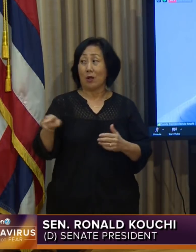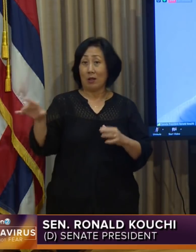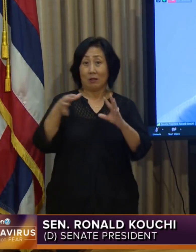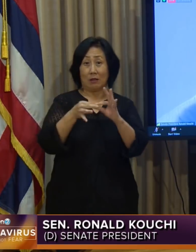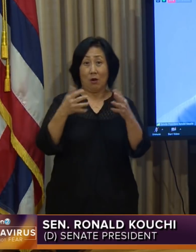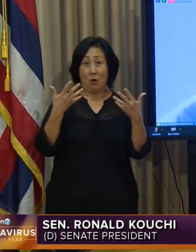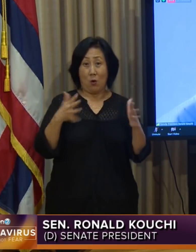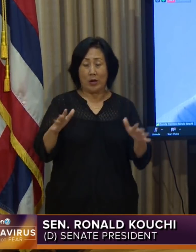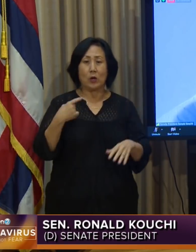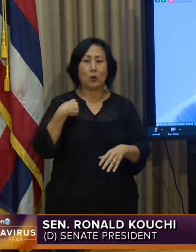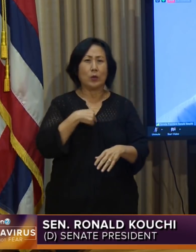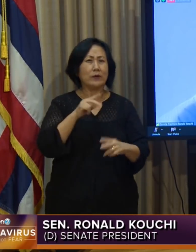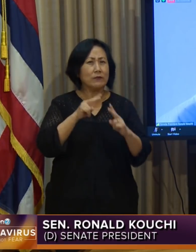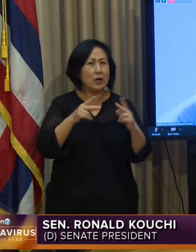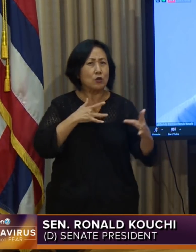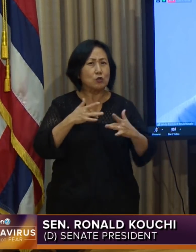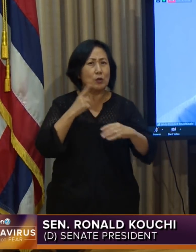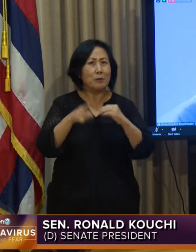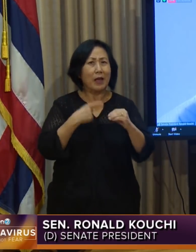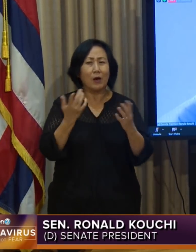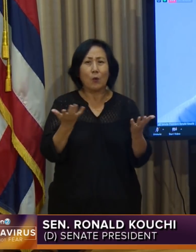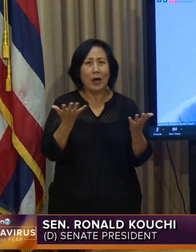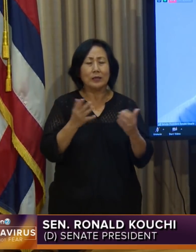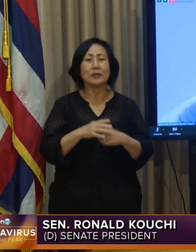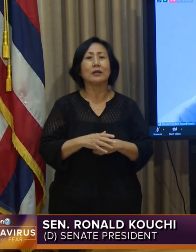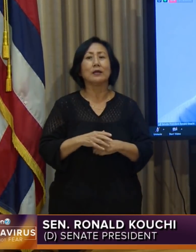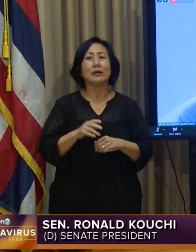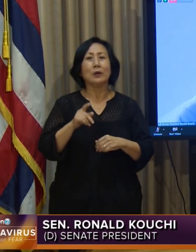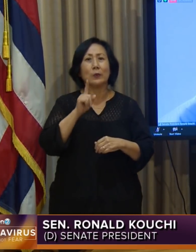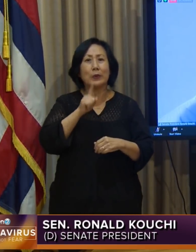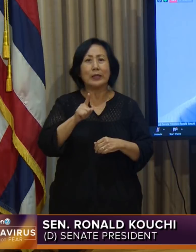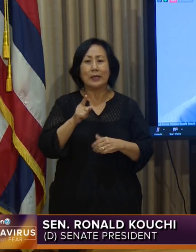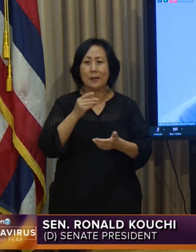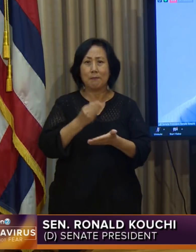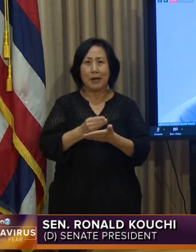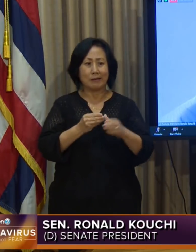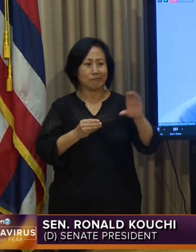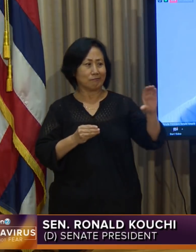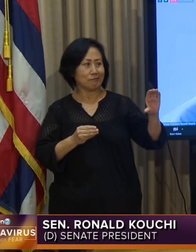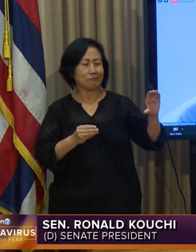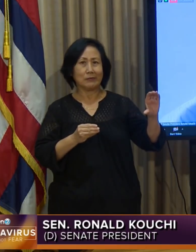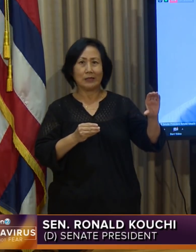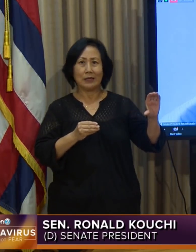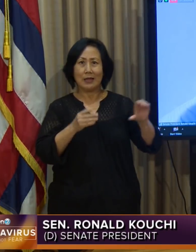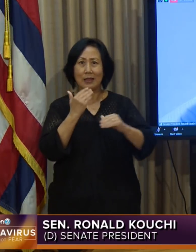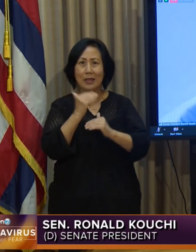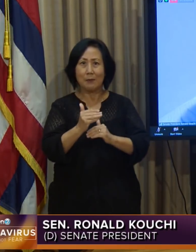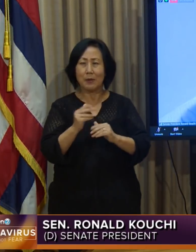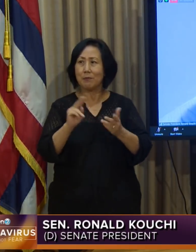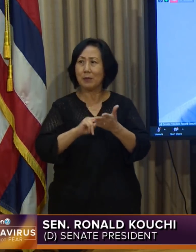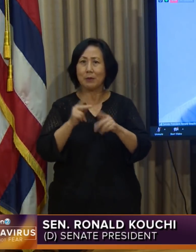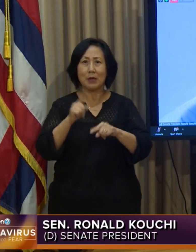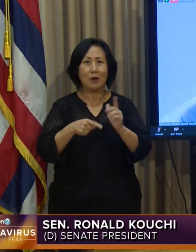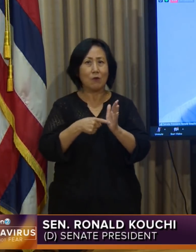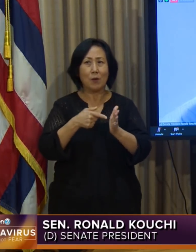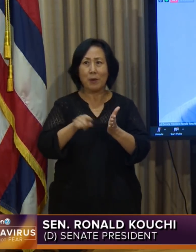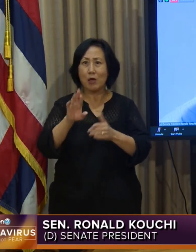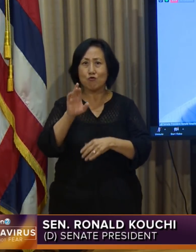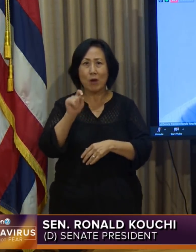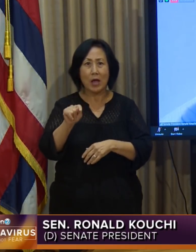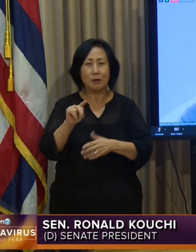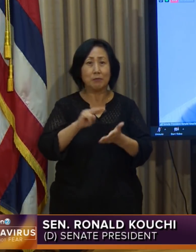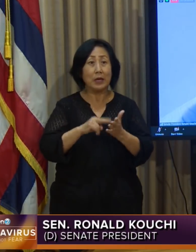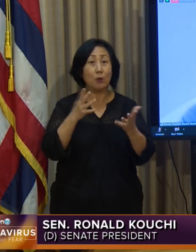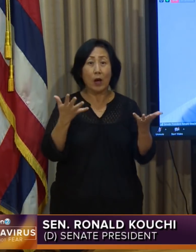mentioned, we're incredibly concerned about not adding to our homeless population, about helping people who